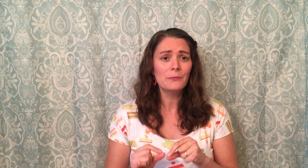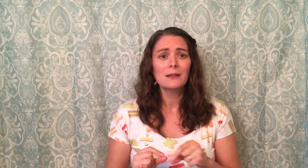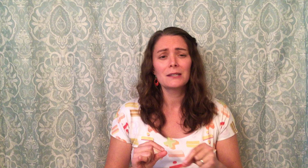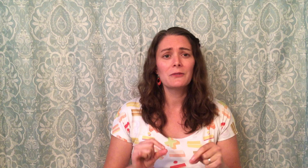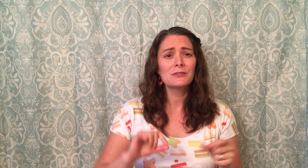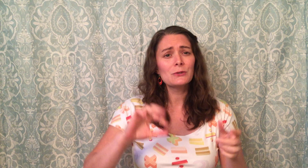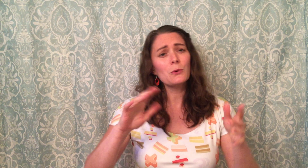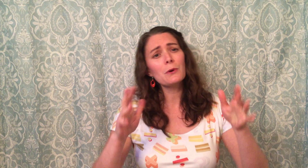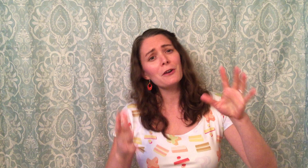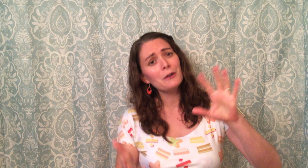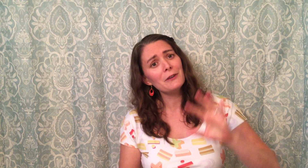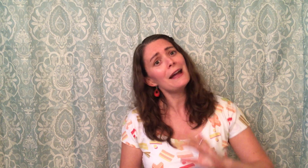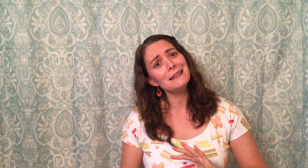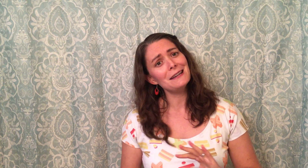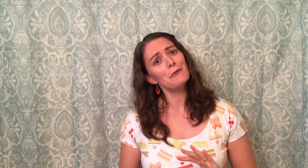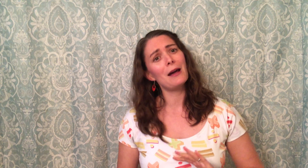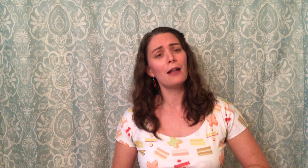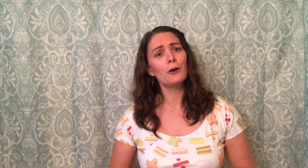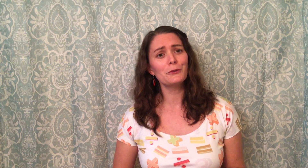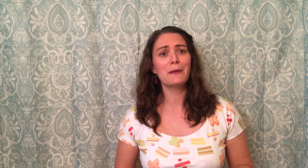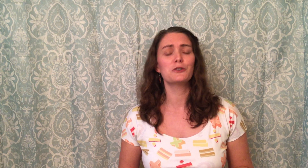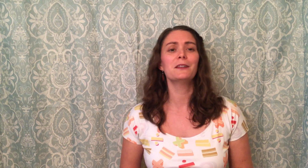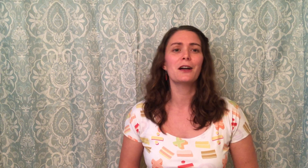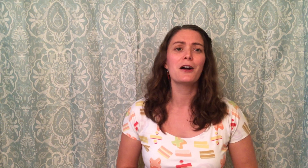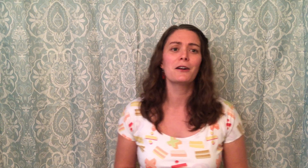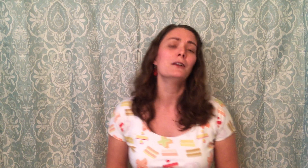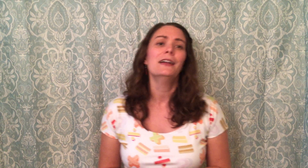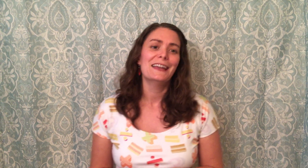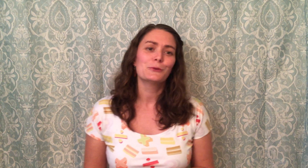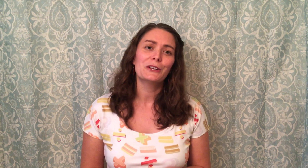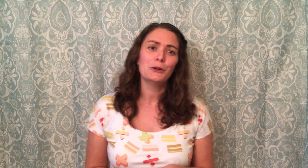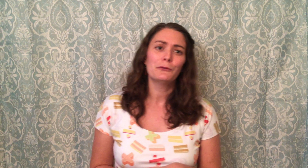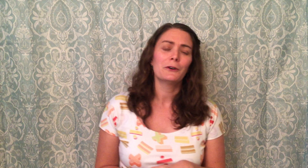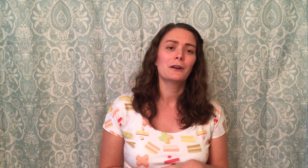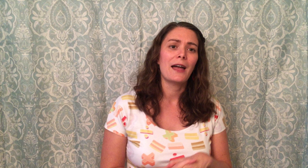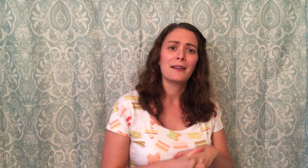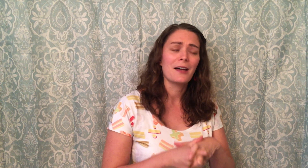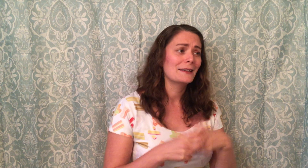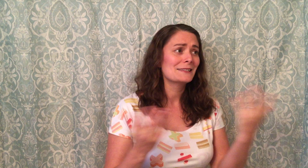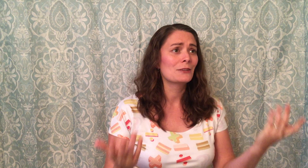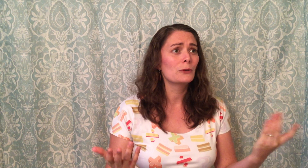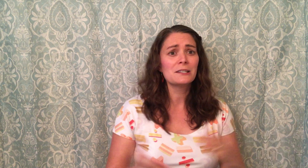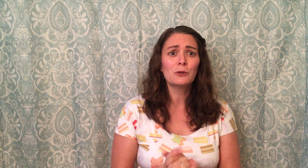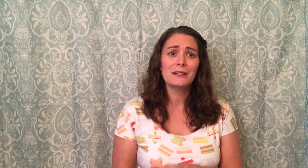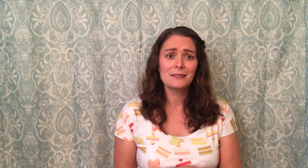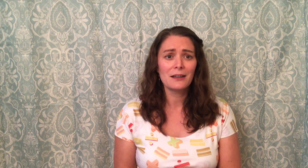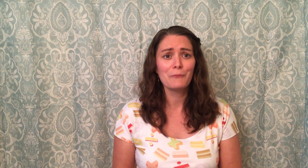to give a sort of an idea about how long those measurements are. It's really good for guessing reasonableness of